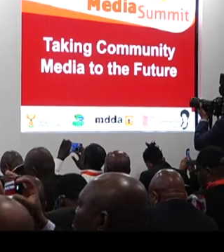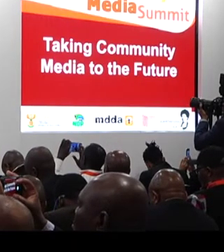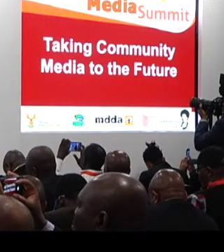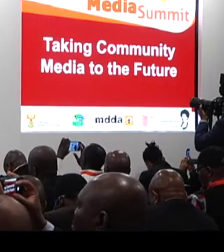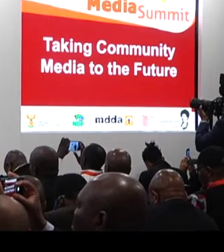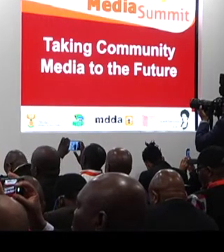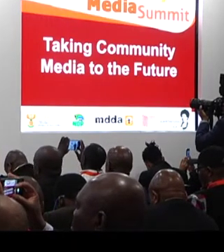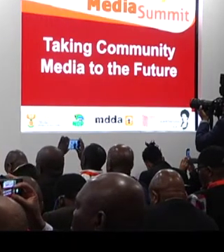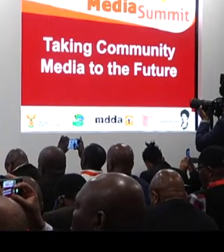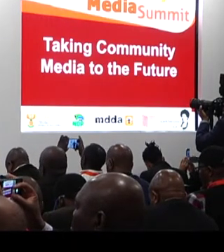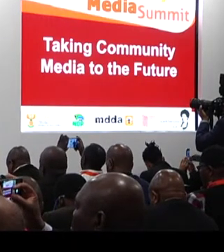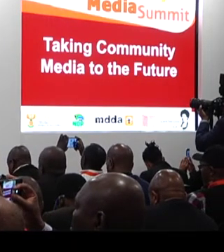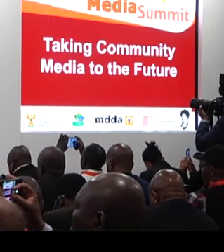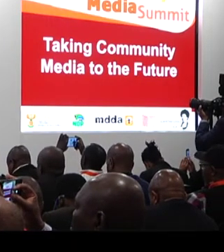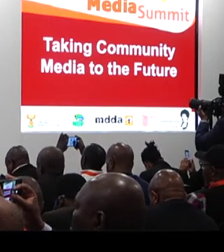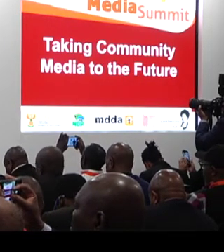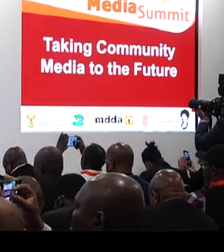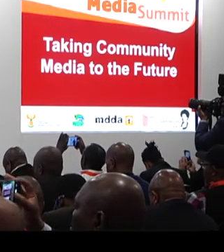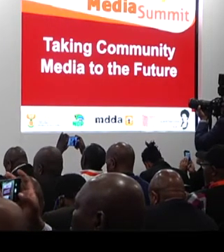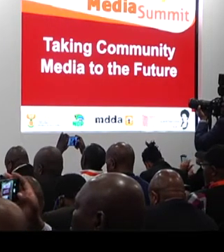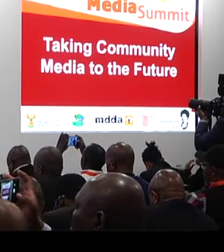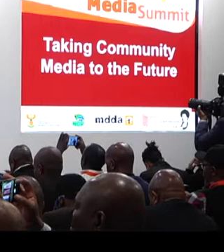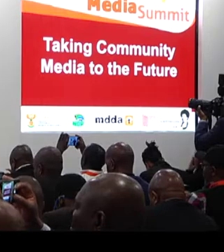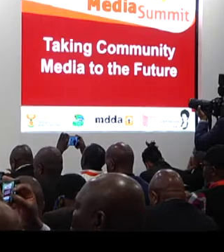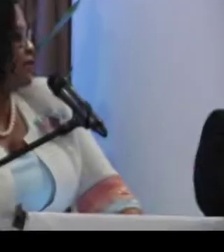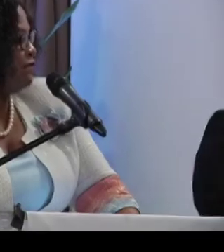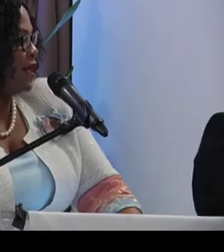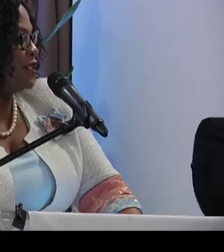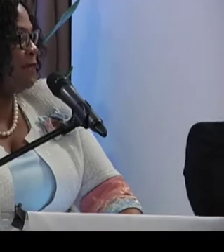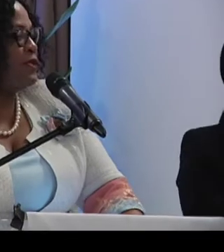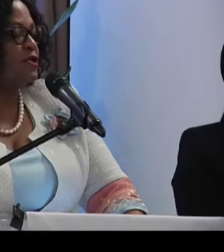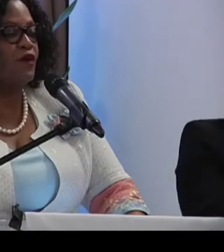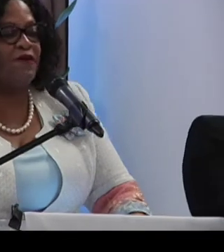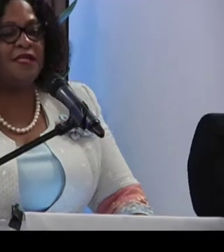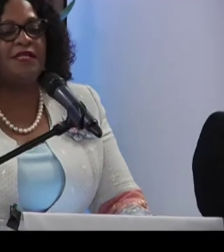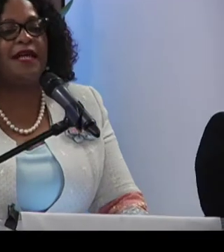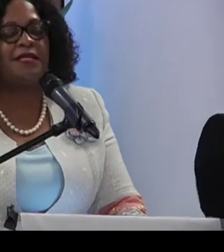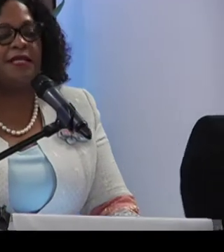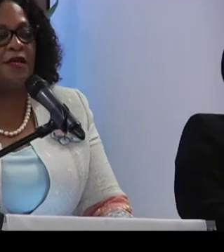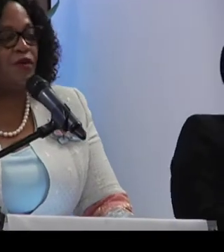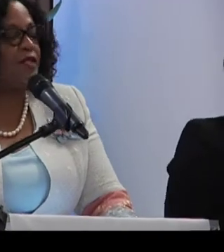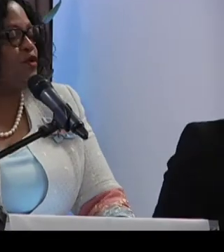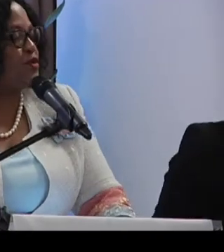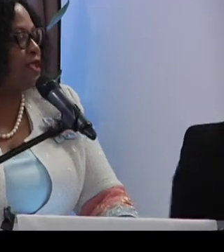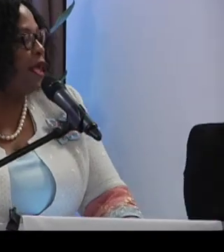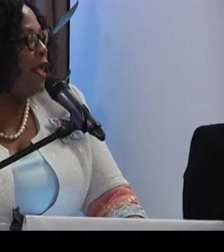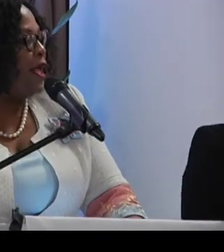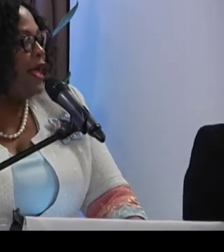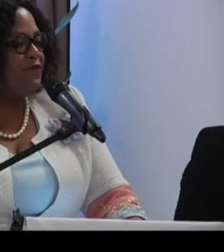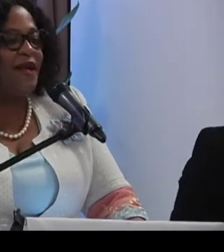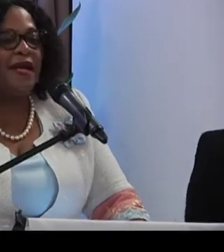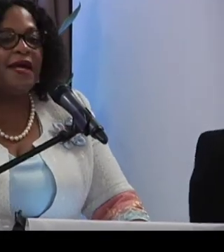understand the mandate in terms of the acts, different pieces of legislation, the constitution,